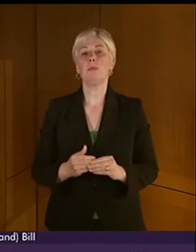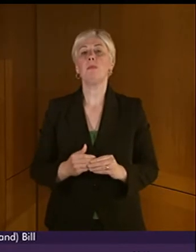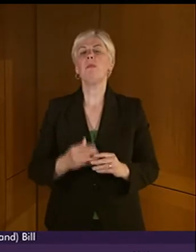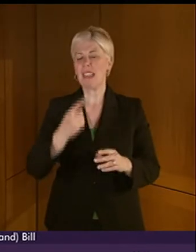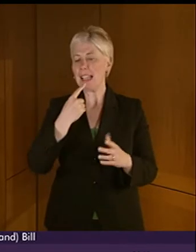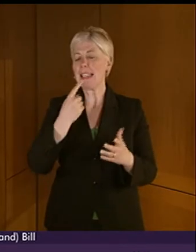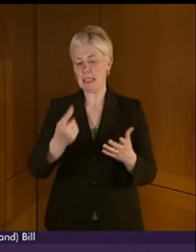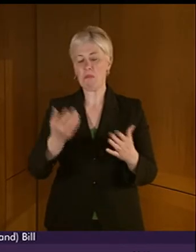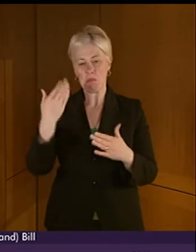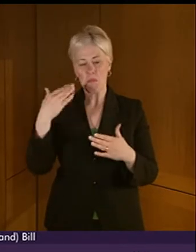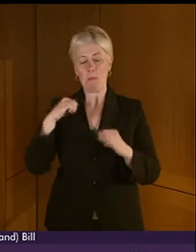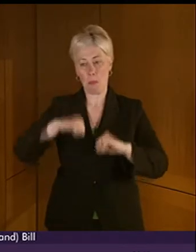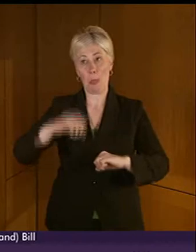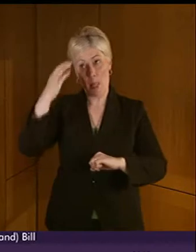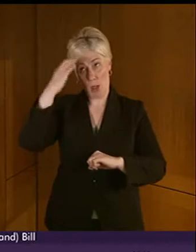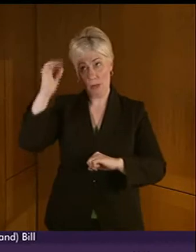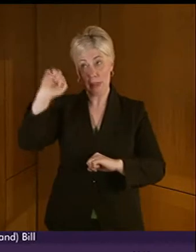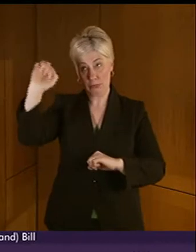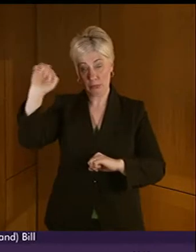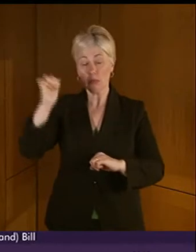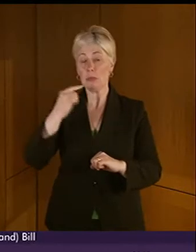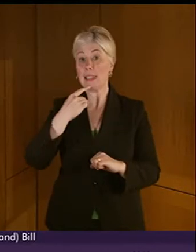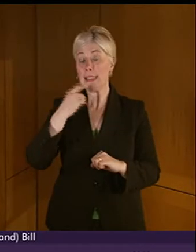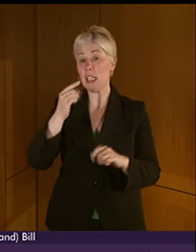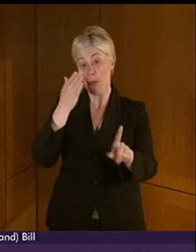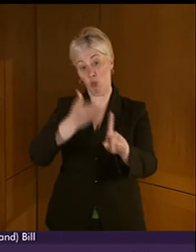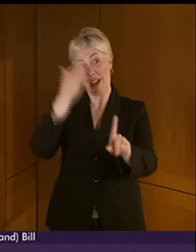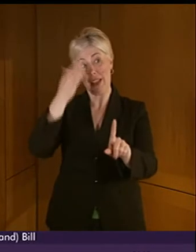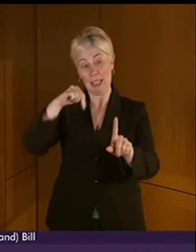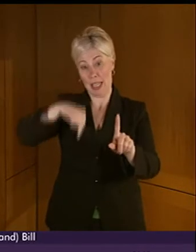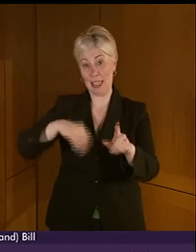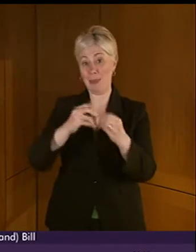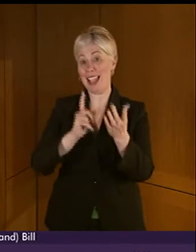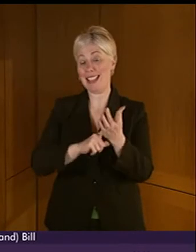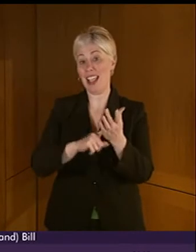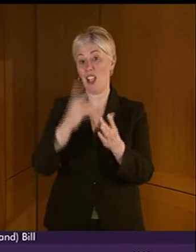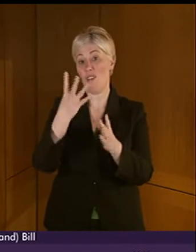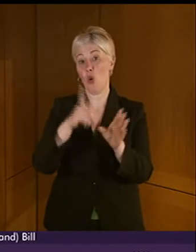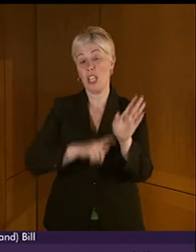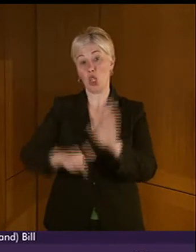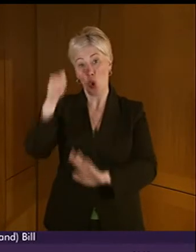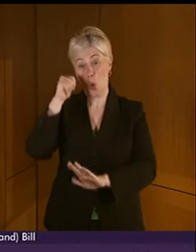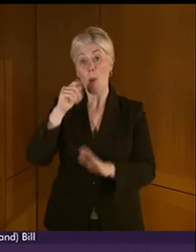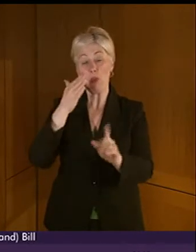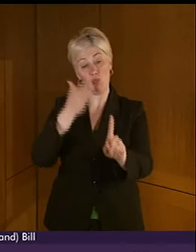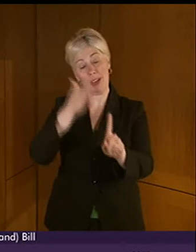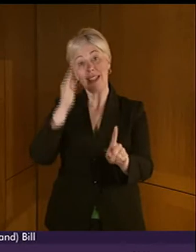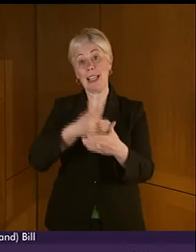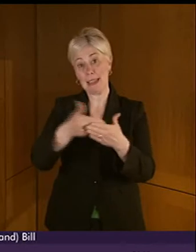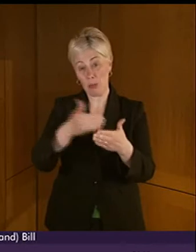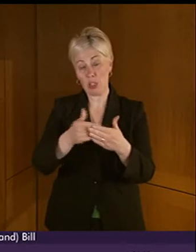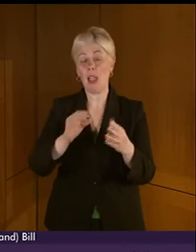said earlier, the Scottish Government recognised BSL as a language four years ago, and through its work with the BSL and